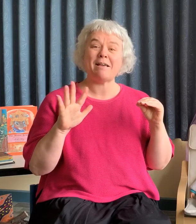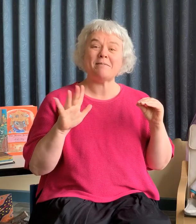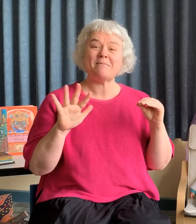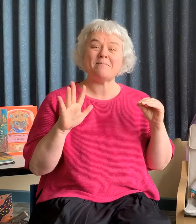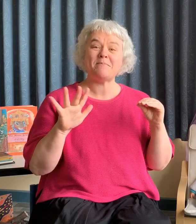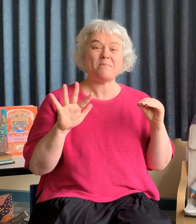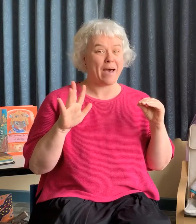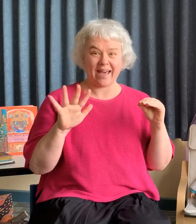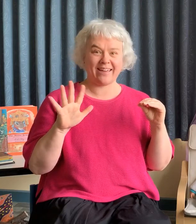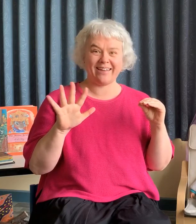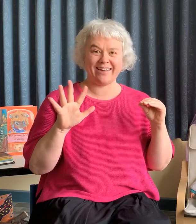back.